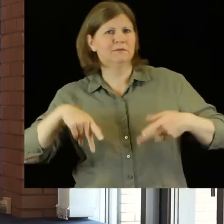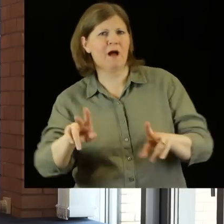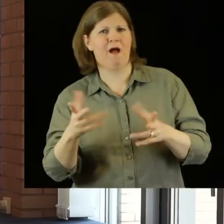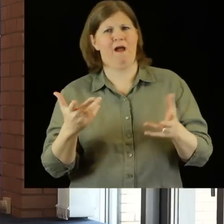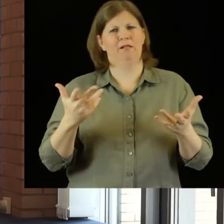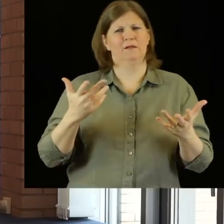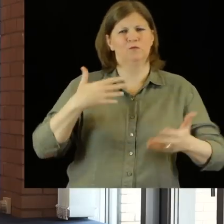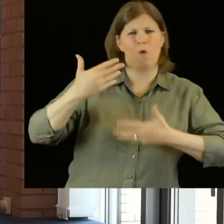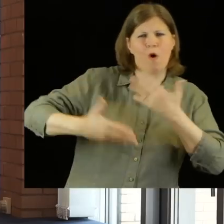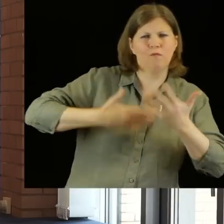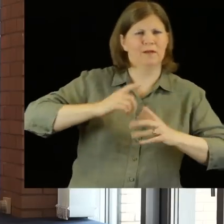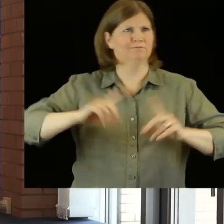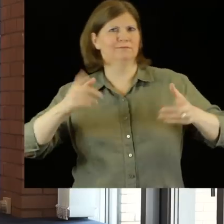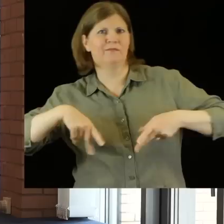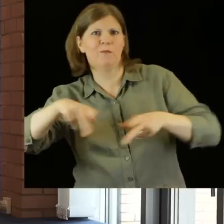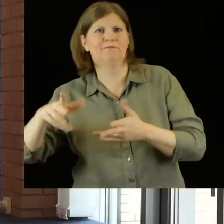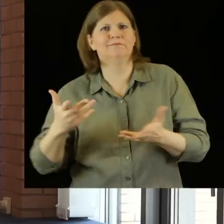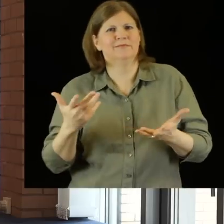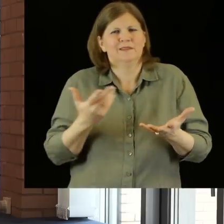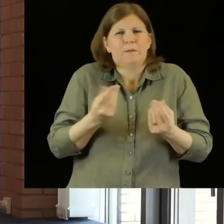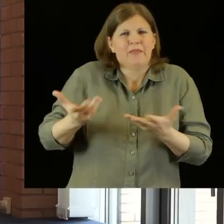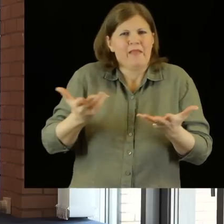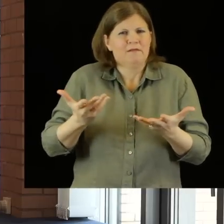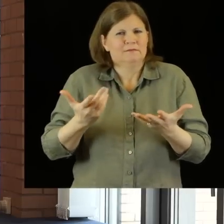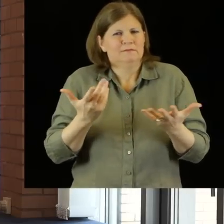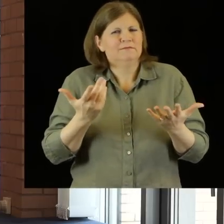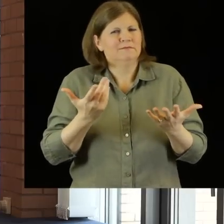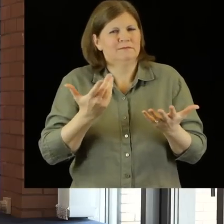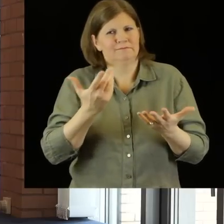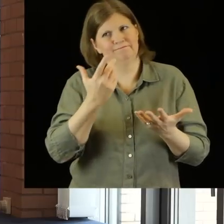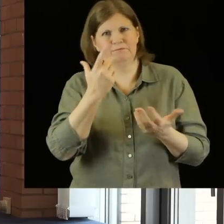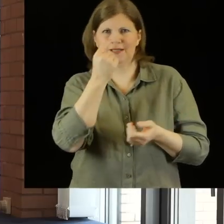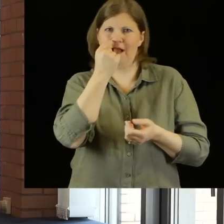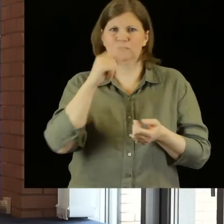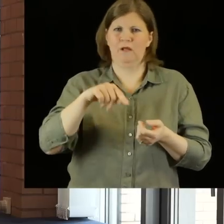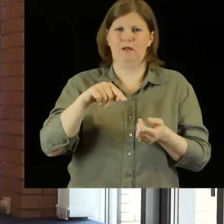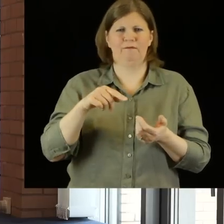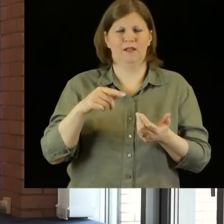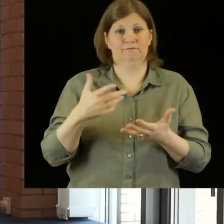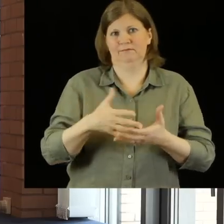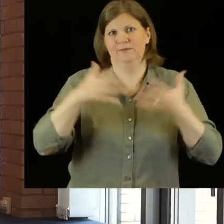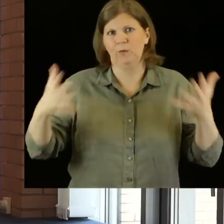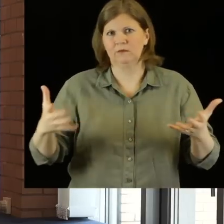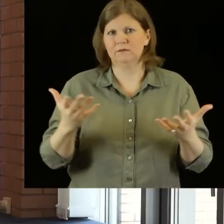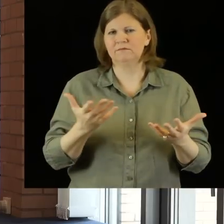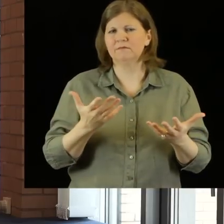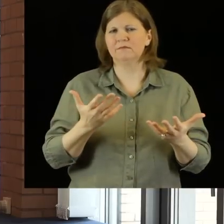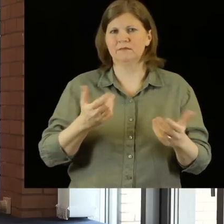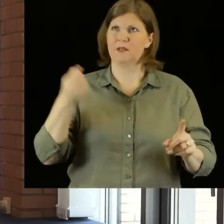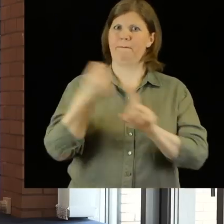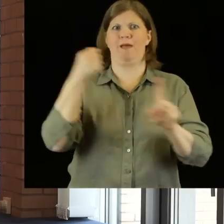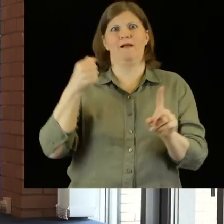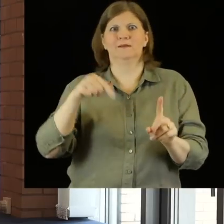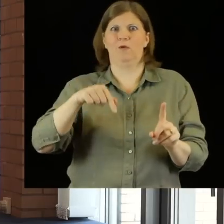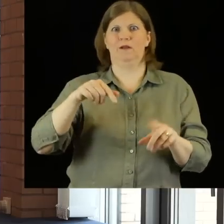theatre and a new style of performance, a new way of storytelling is something